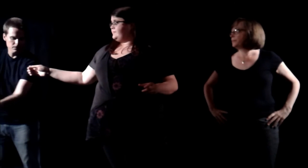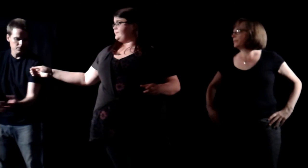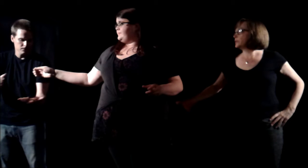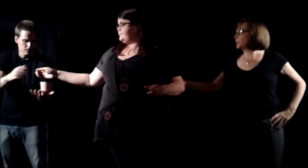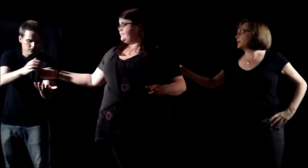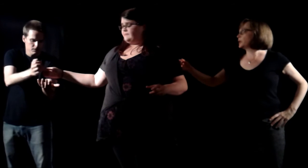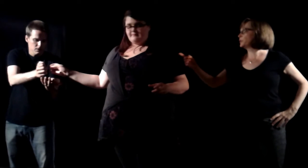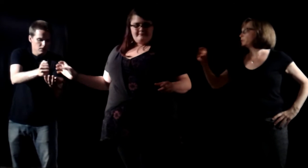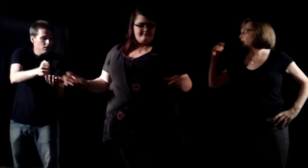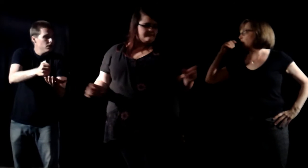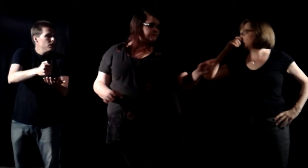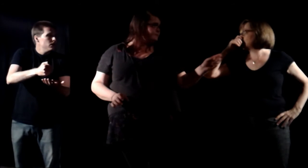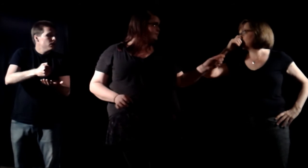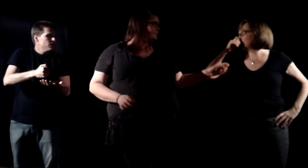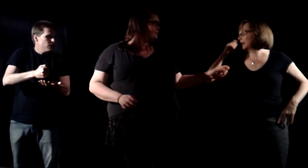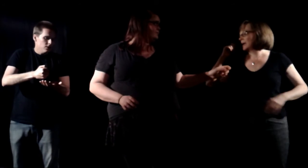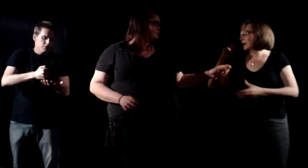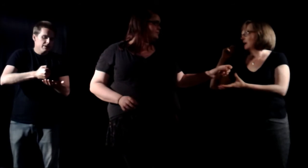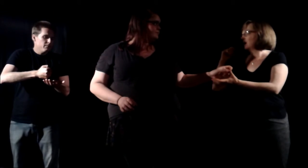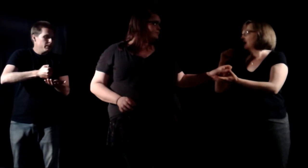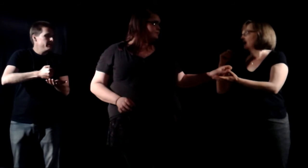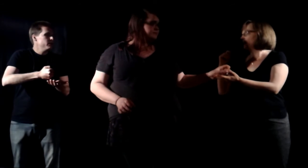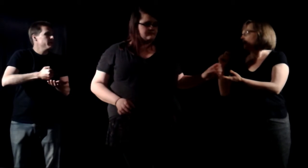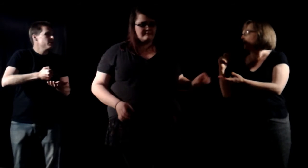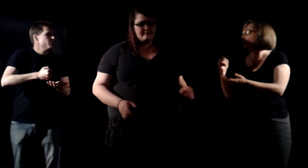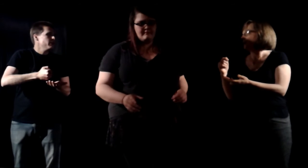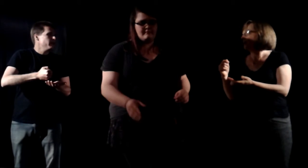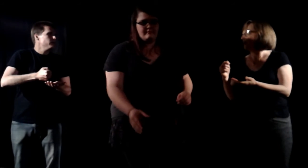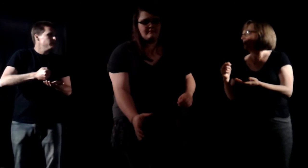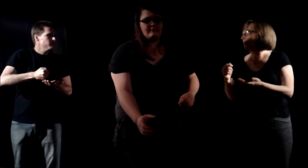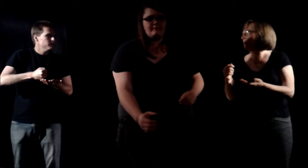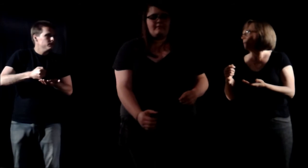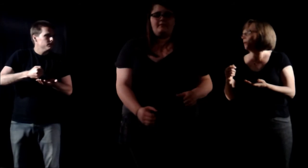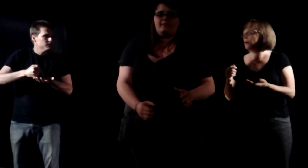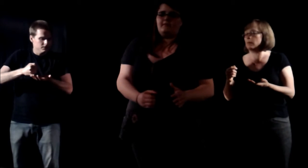Do you want a toast, Jerry? I'll just have my peanut butter straight up. Whoa.